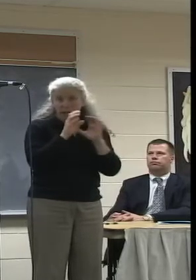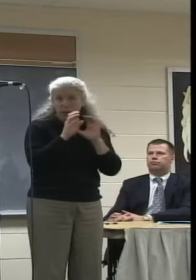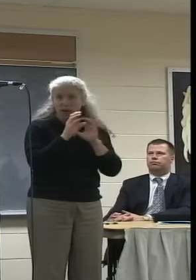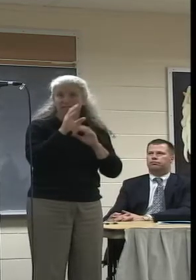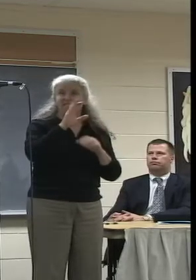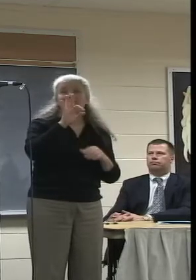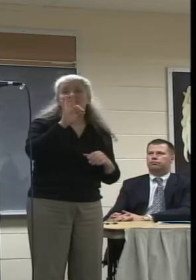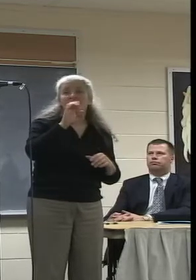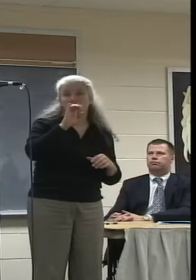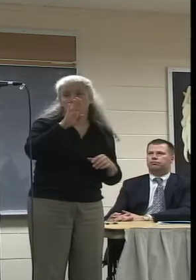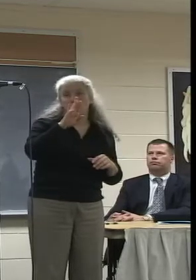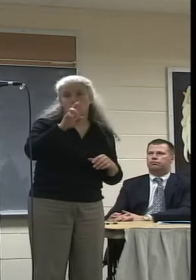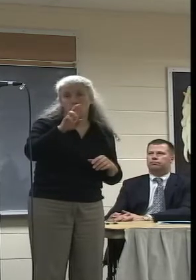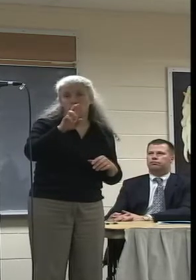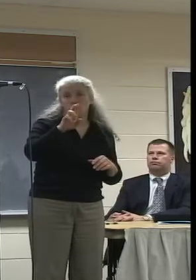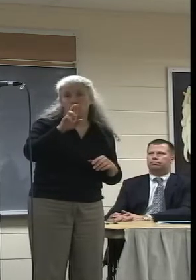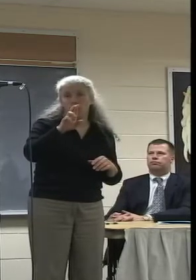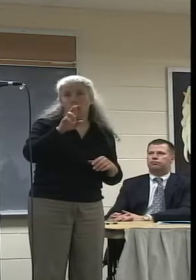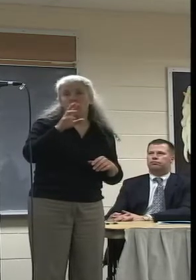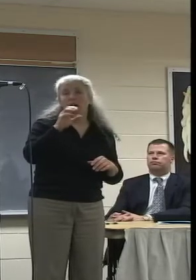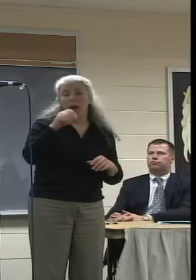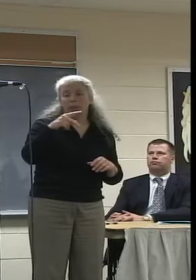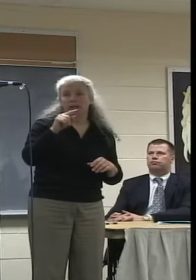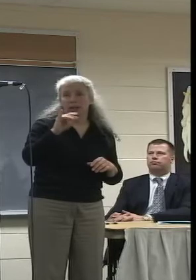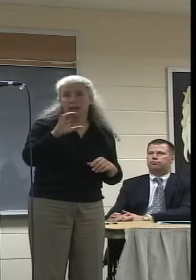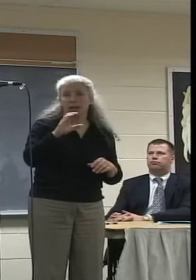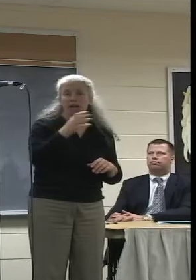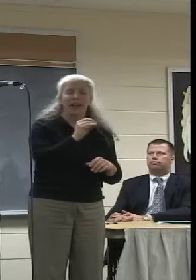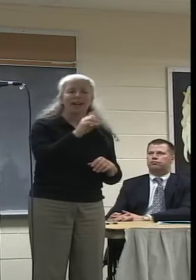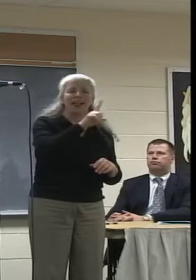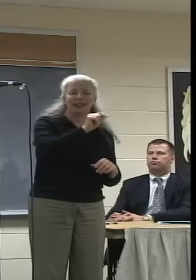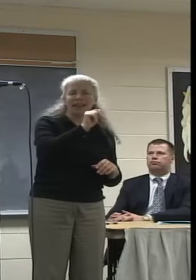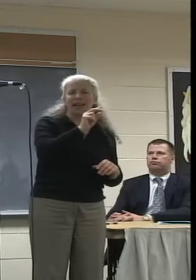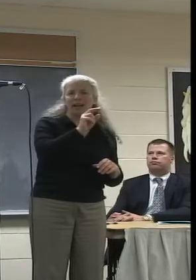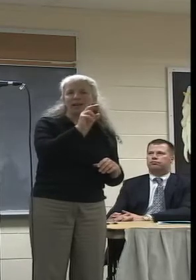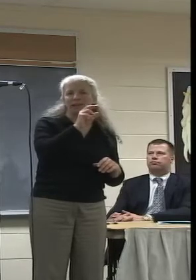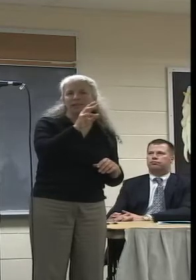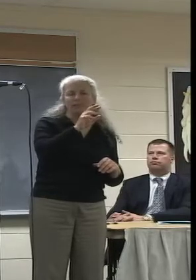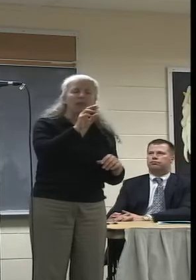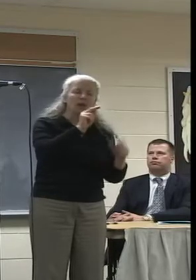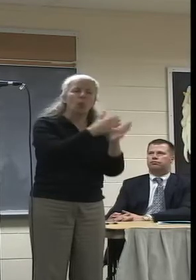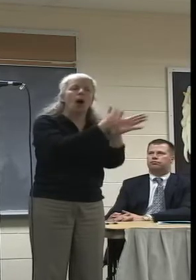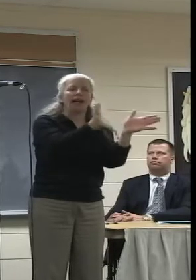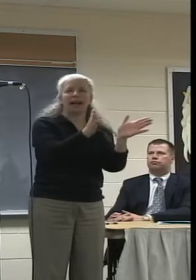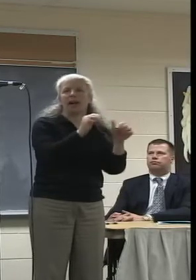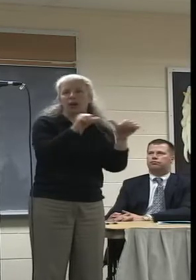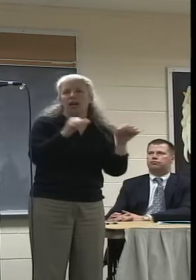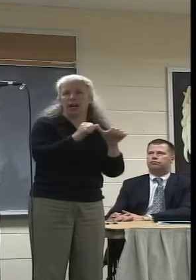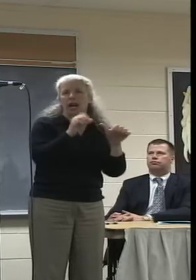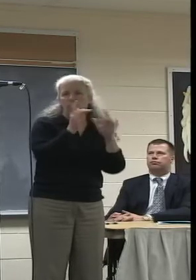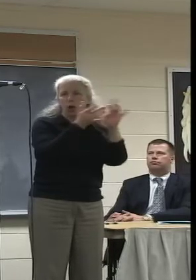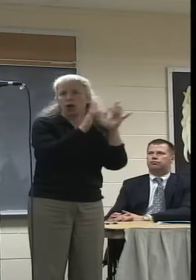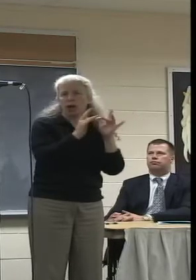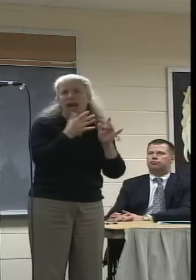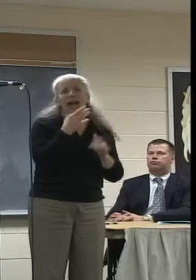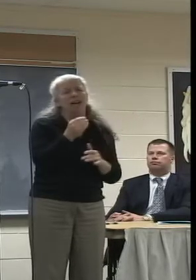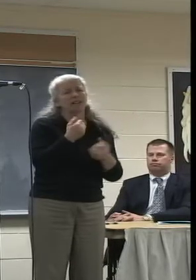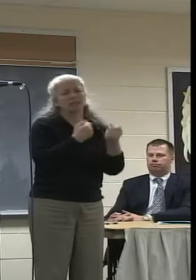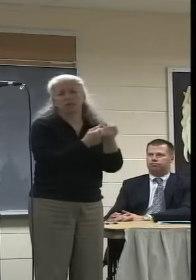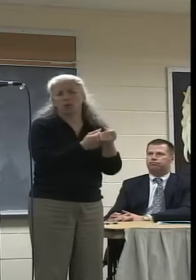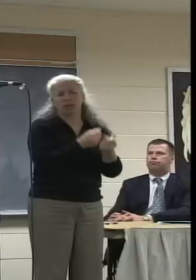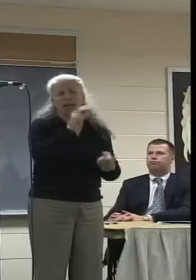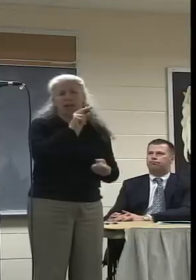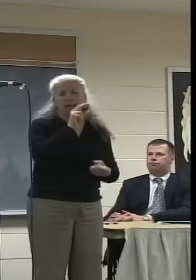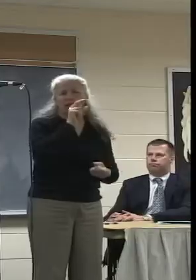fiber optic and the WAN, and also your support with NCTV, so we can also use their resources. Thank you very